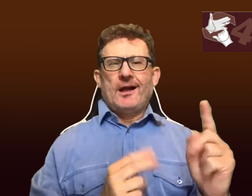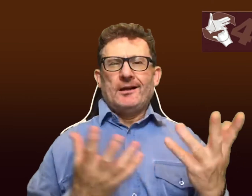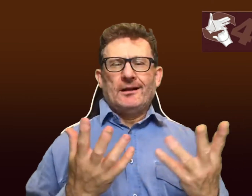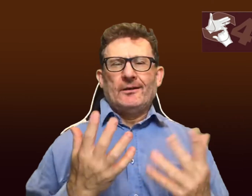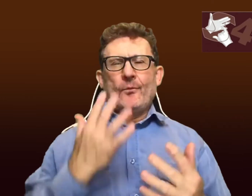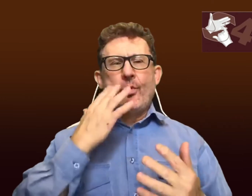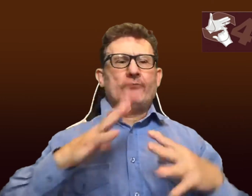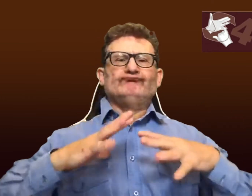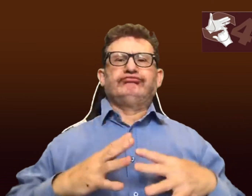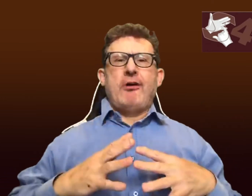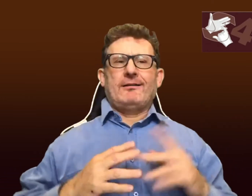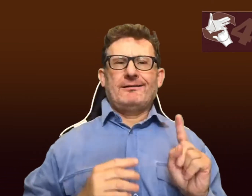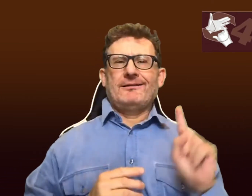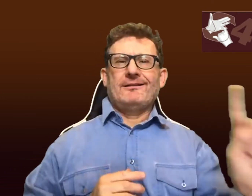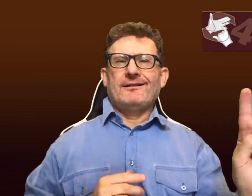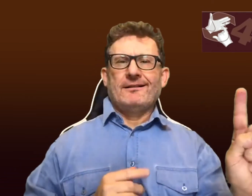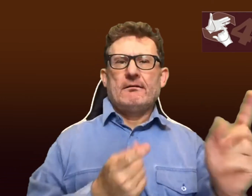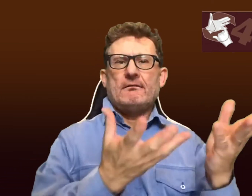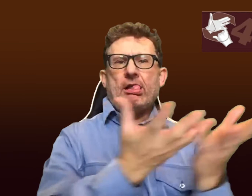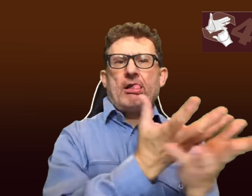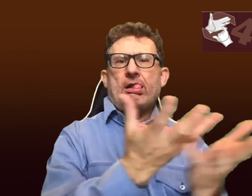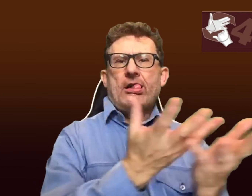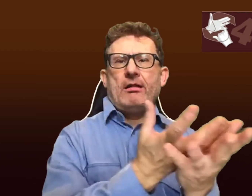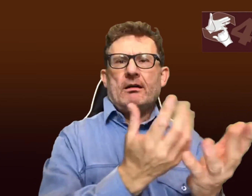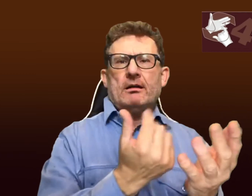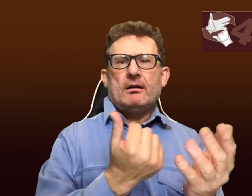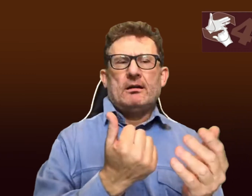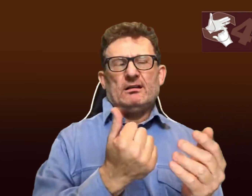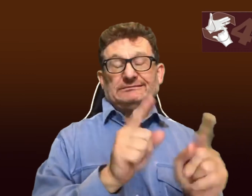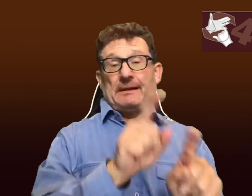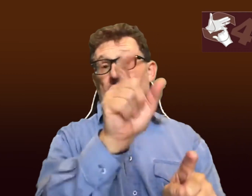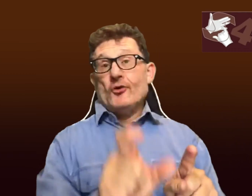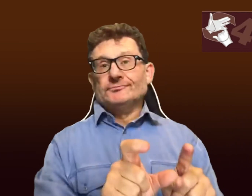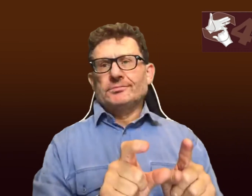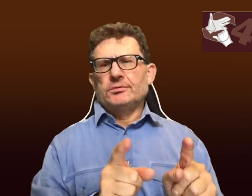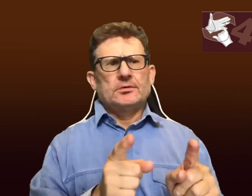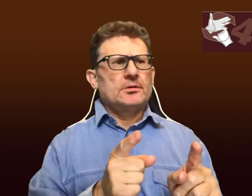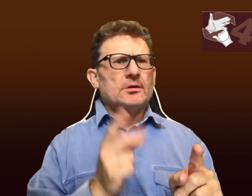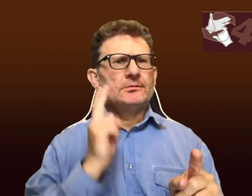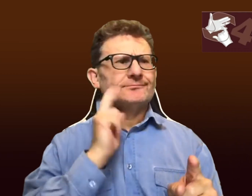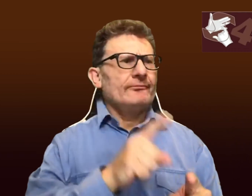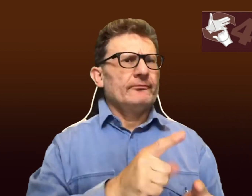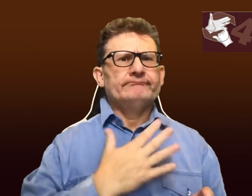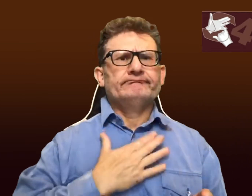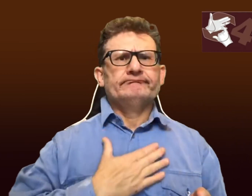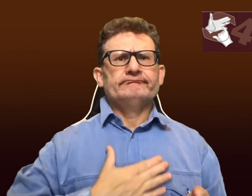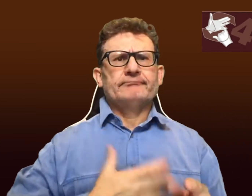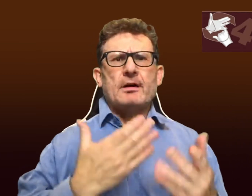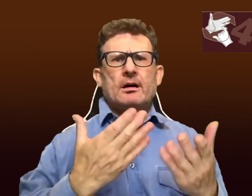to deaf people, especially when there's an interpreter around, maybe like during the break, not interacting with the interpreter at the